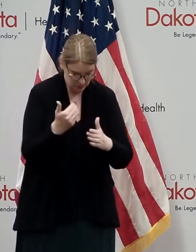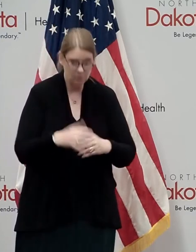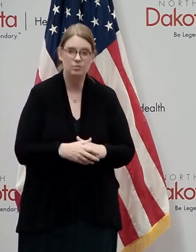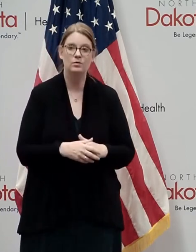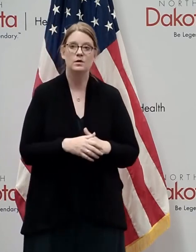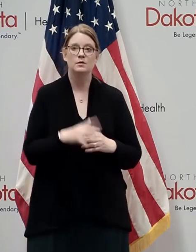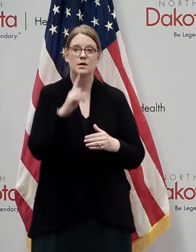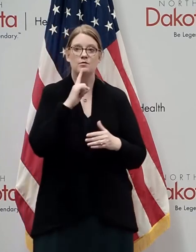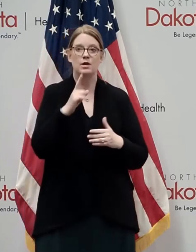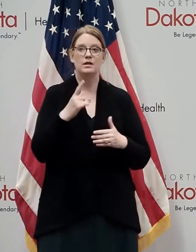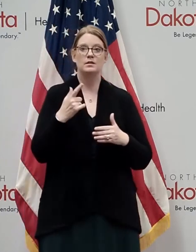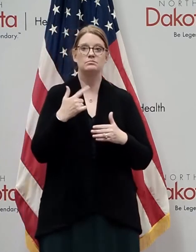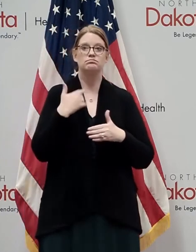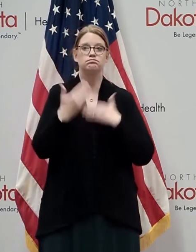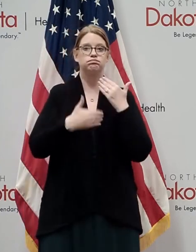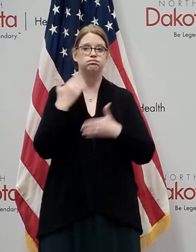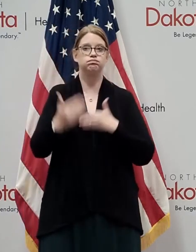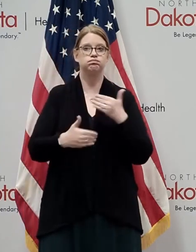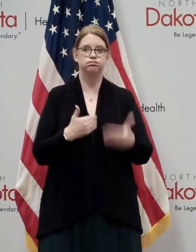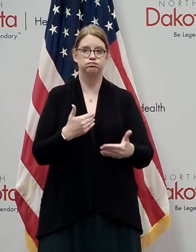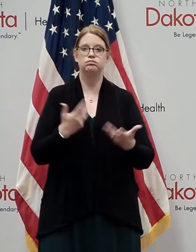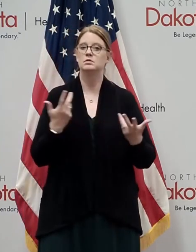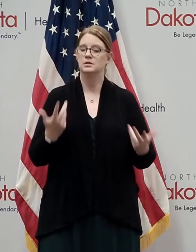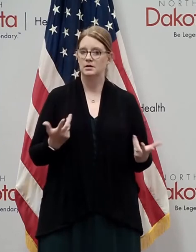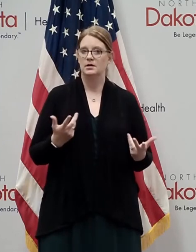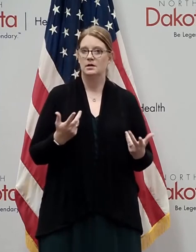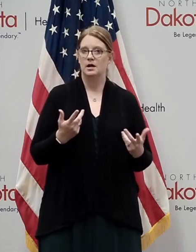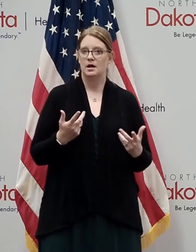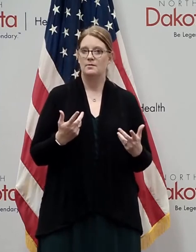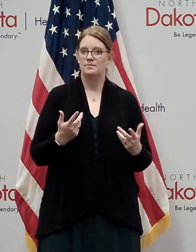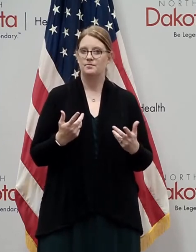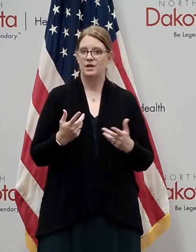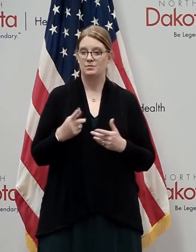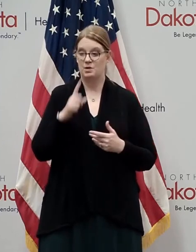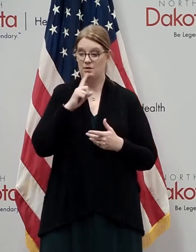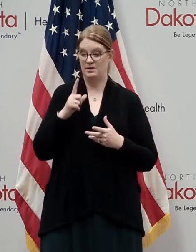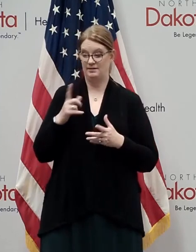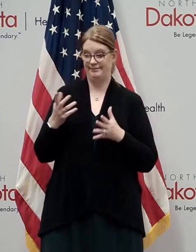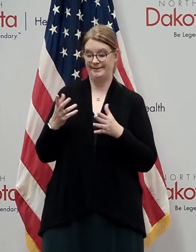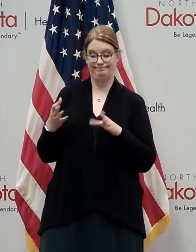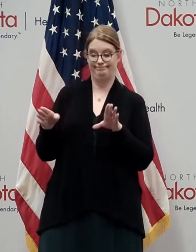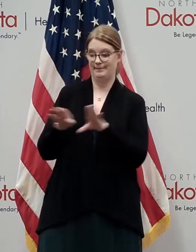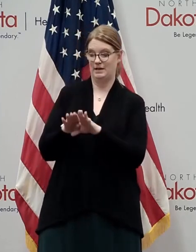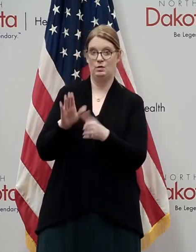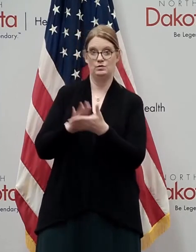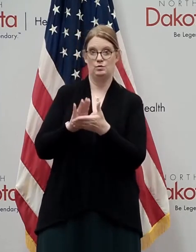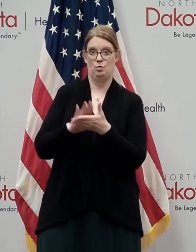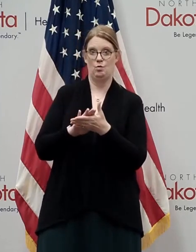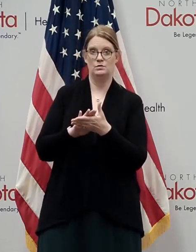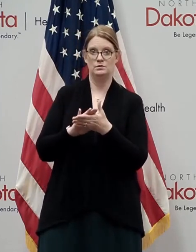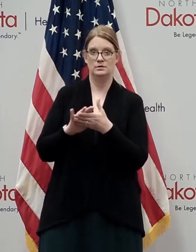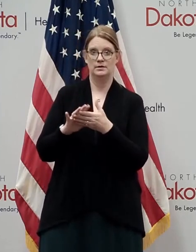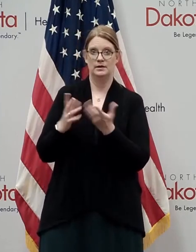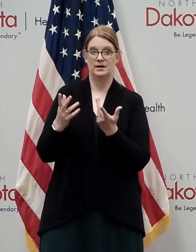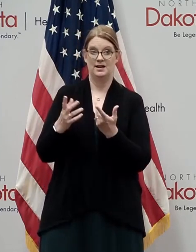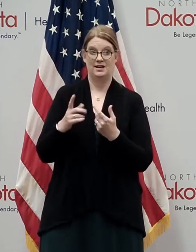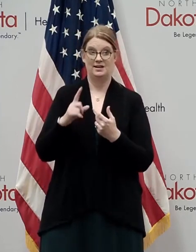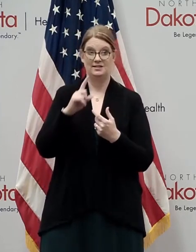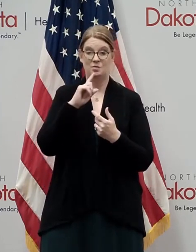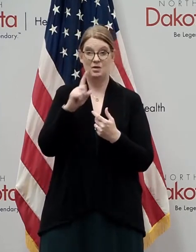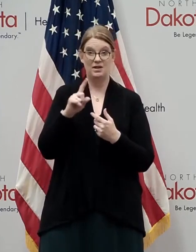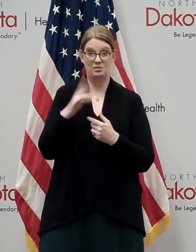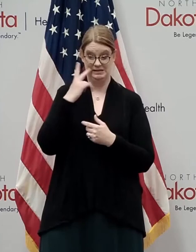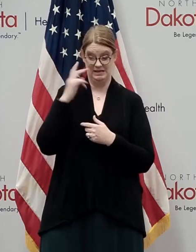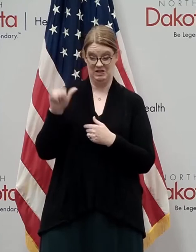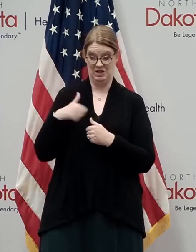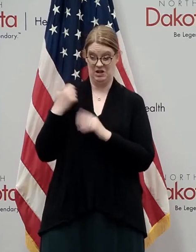swiftly and smartly to close schools to in-person instruction. That is probably one of the reasons why we avoided the fate of some other states